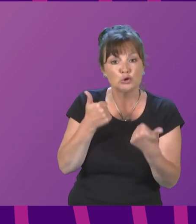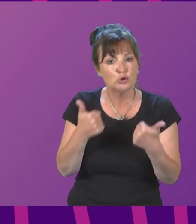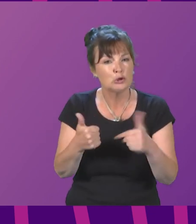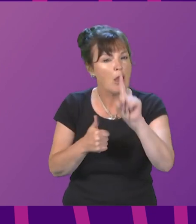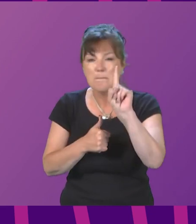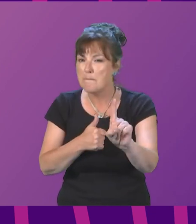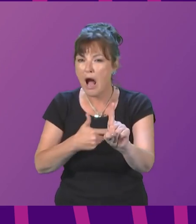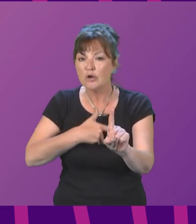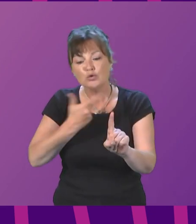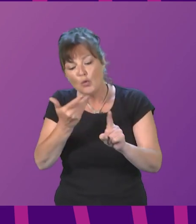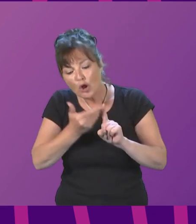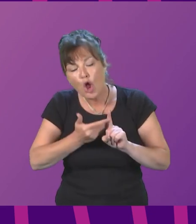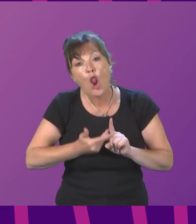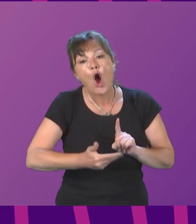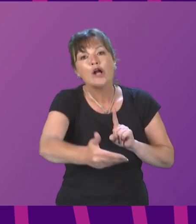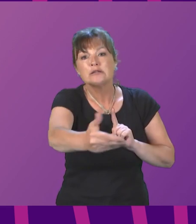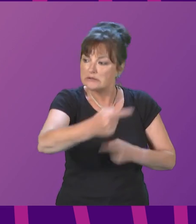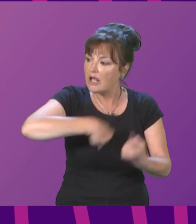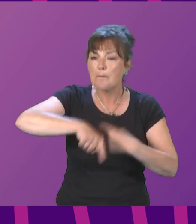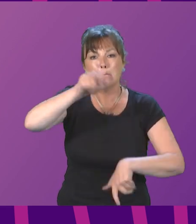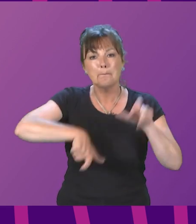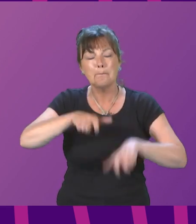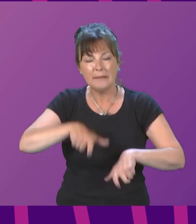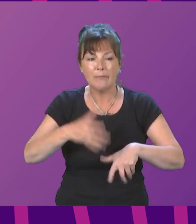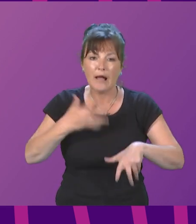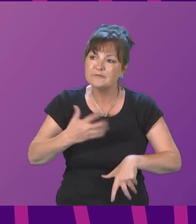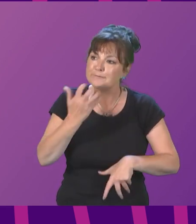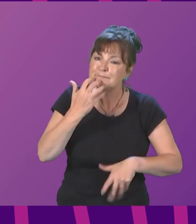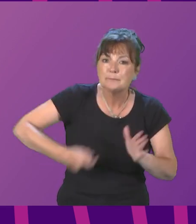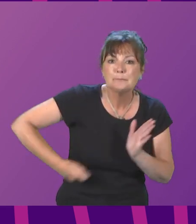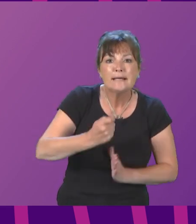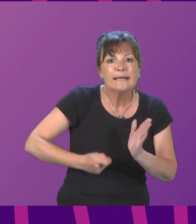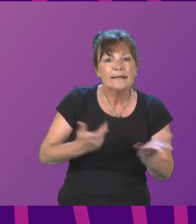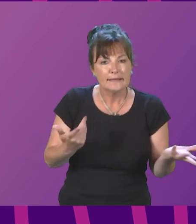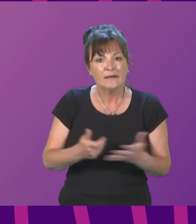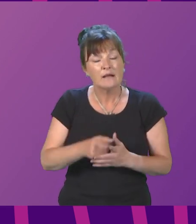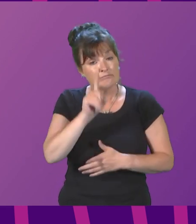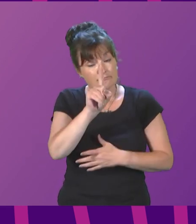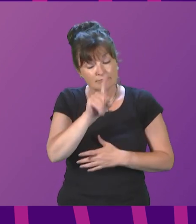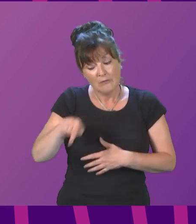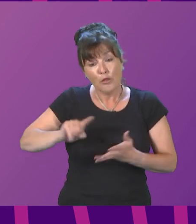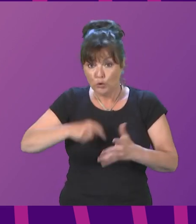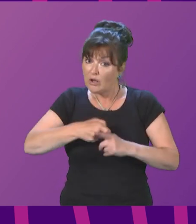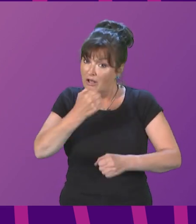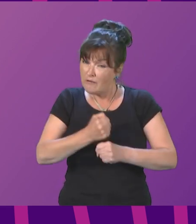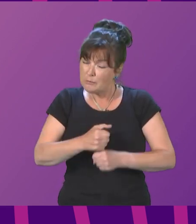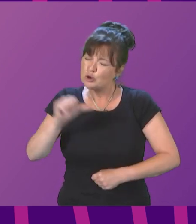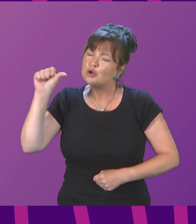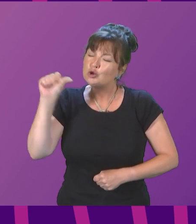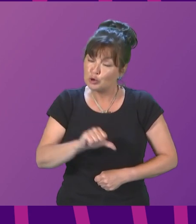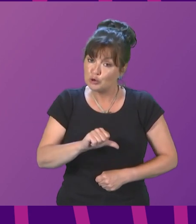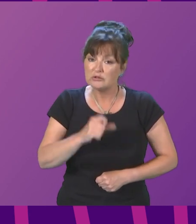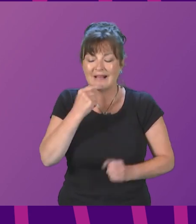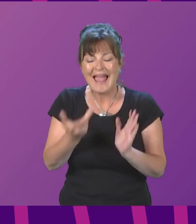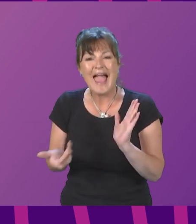fall on consumers over the longer term. As a contribution to funding such measures, the UK Government should introduce an enhanced